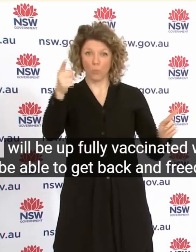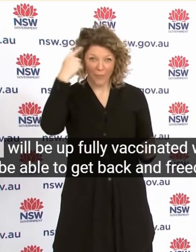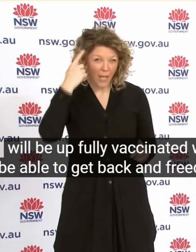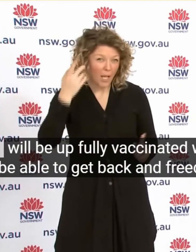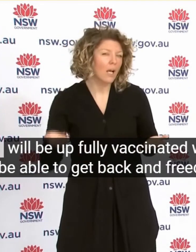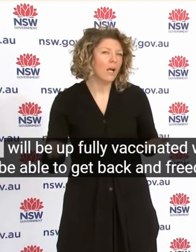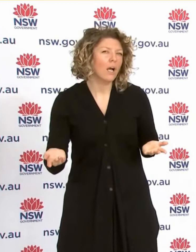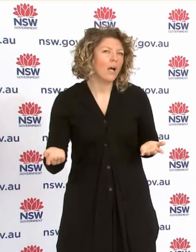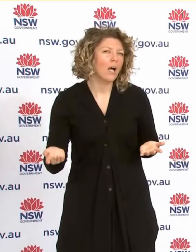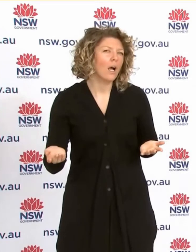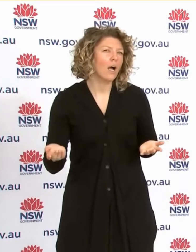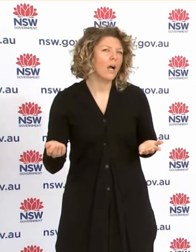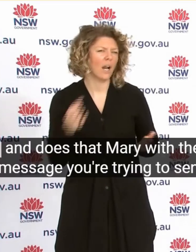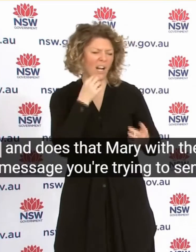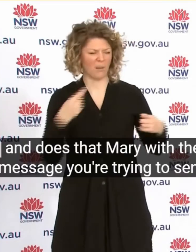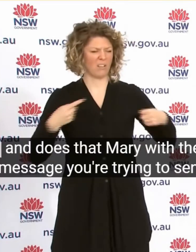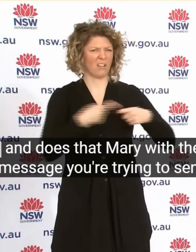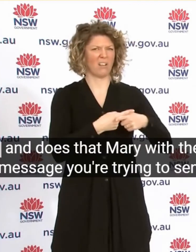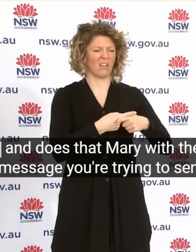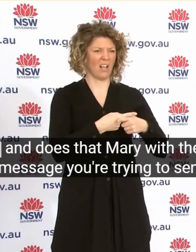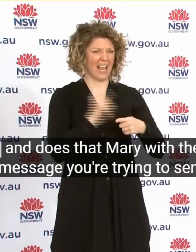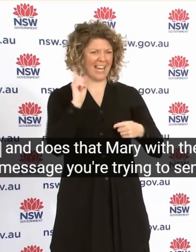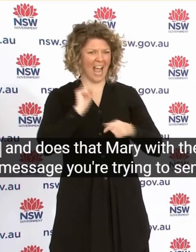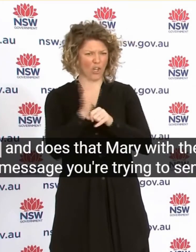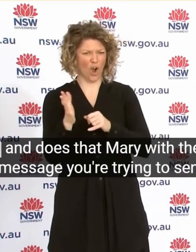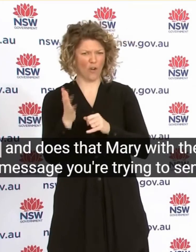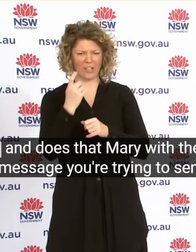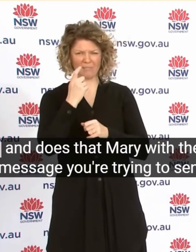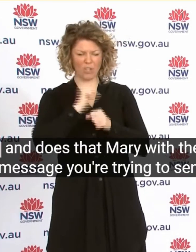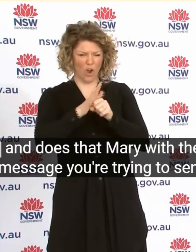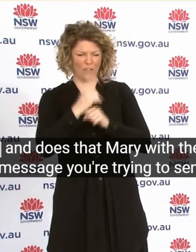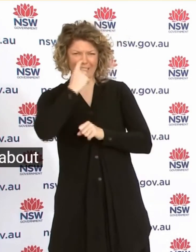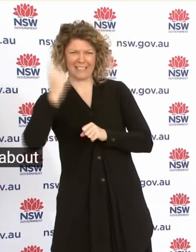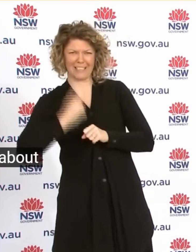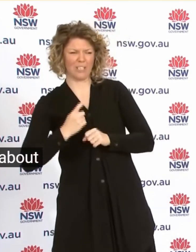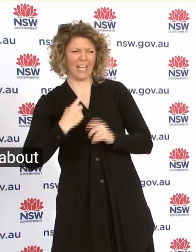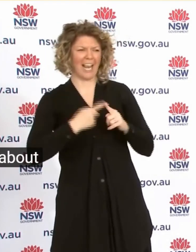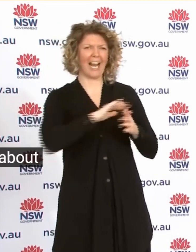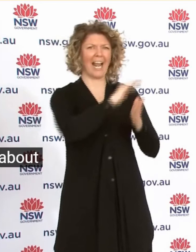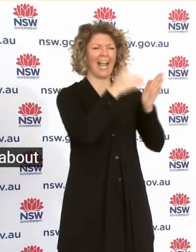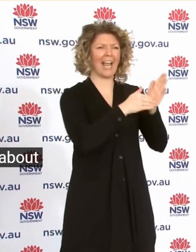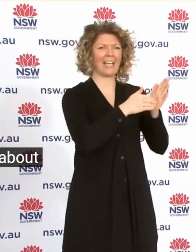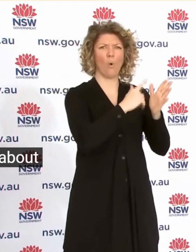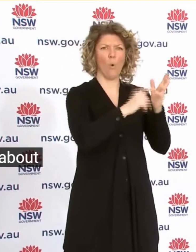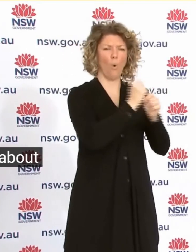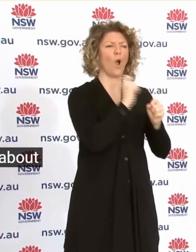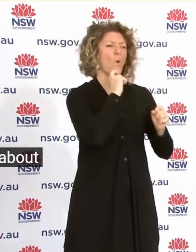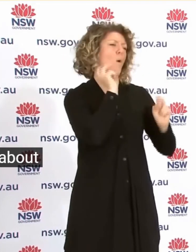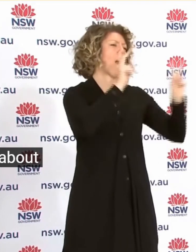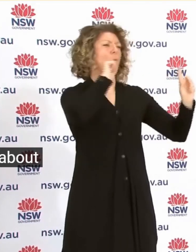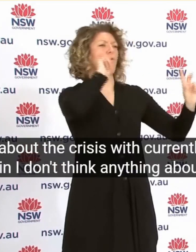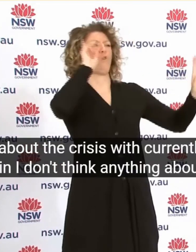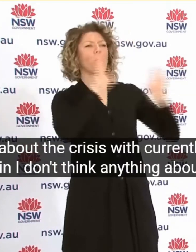That Marry With The Message You Trying To Send About The Crisis We're Currently In I Don't Think Anything About The Premier Comments